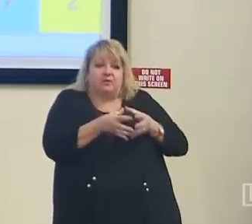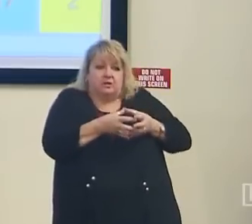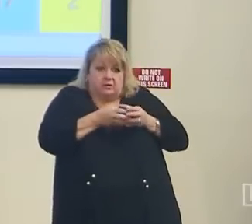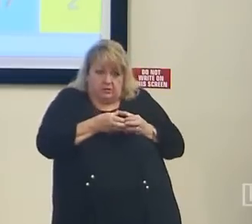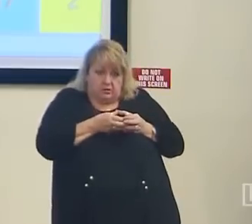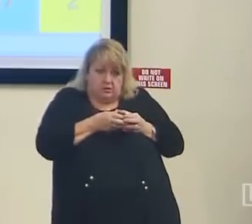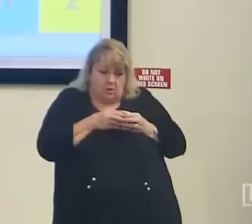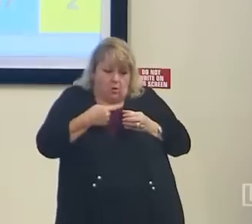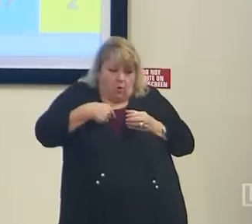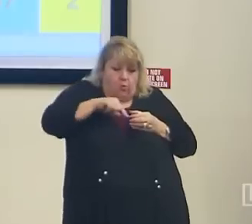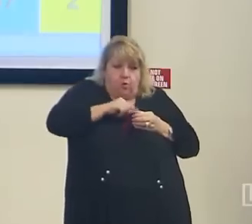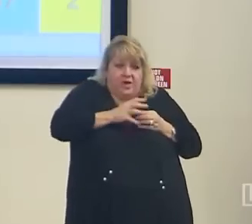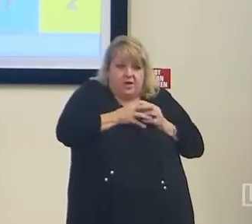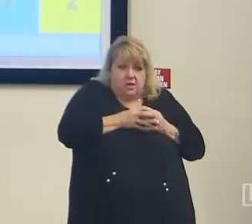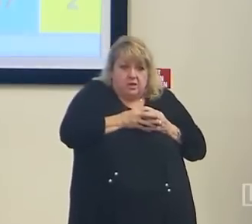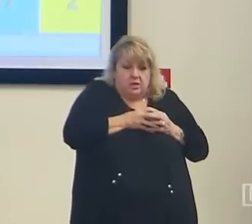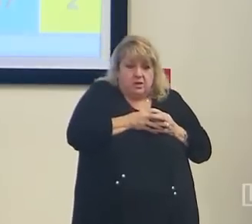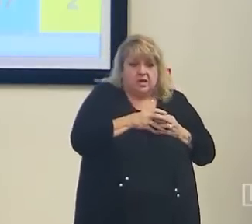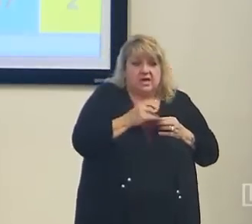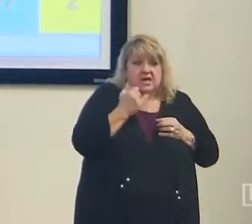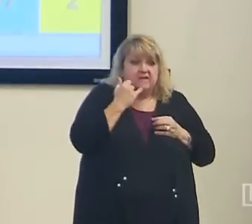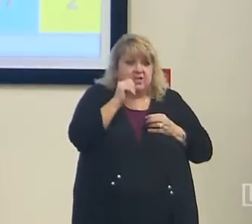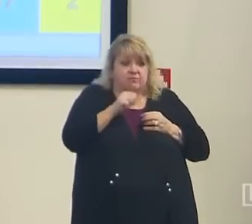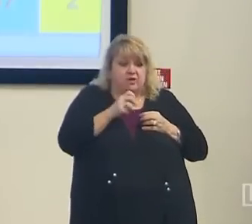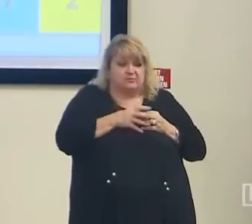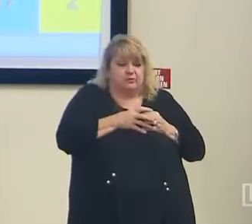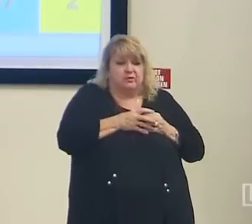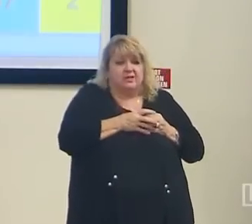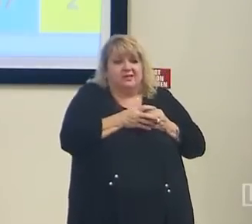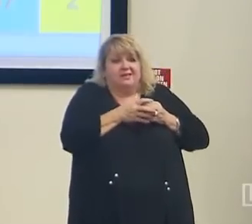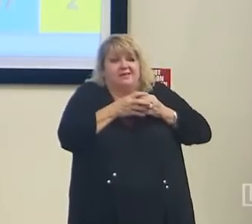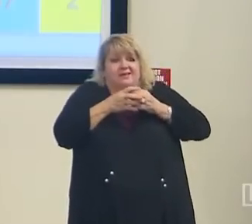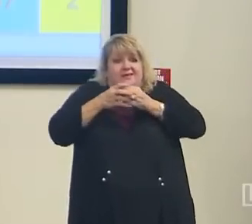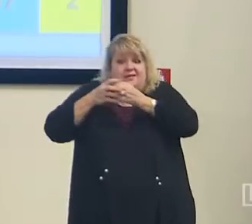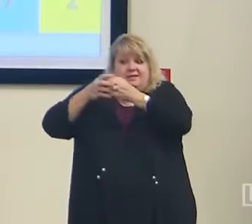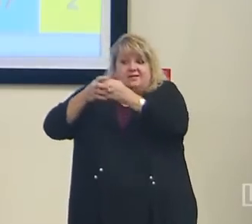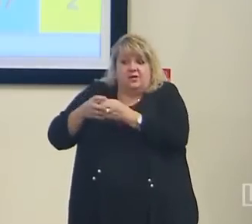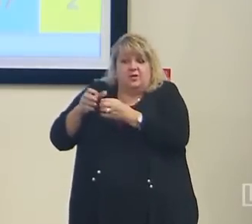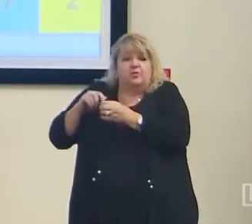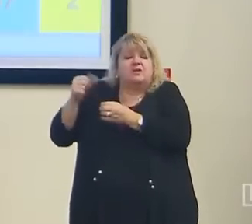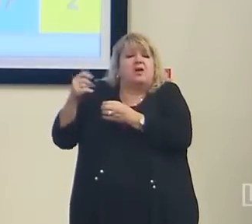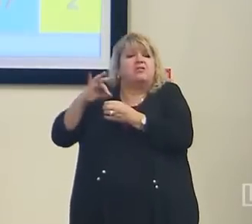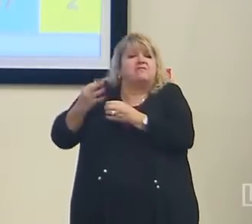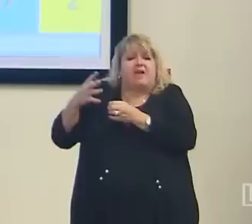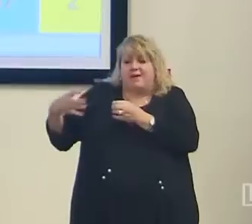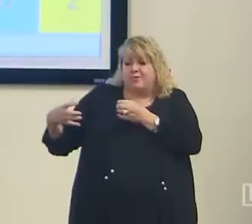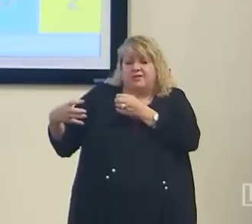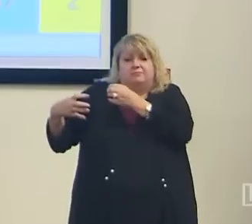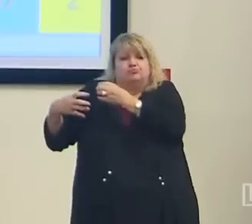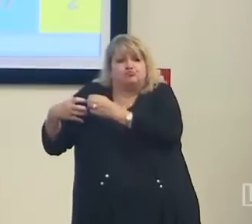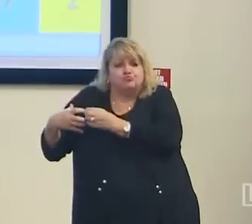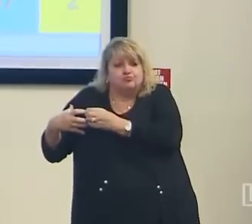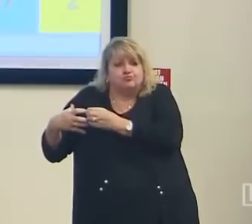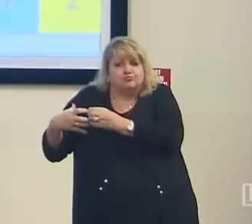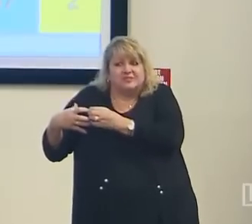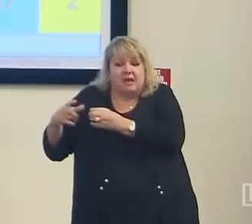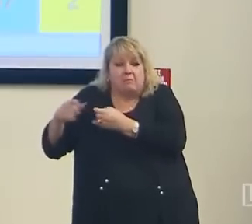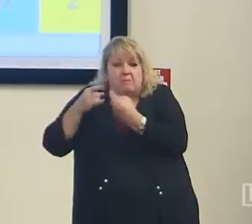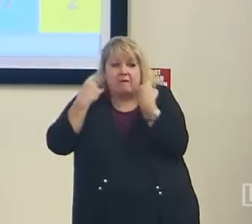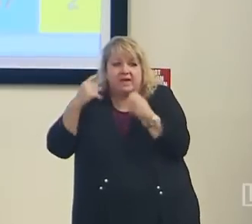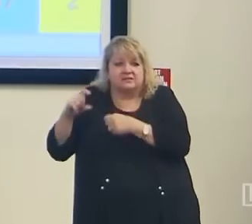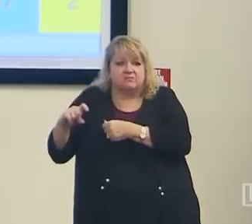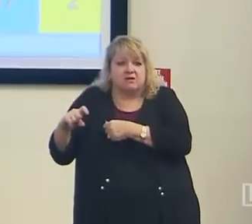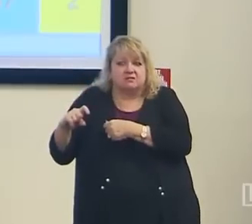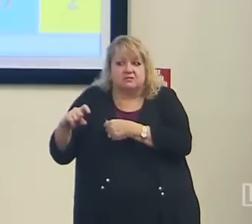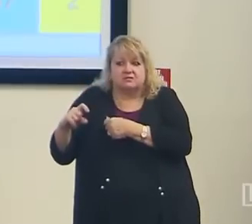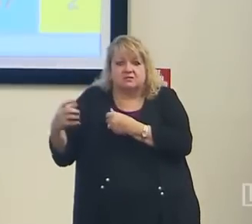as much as possible. And when not possible, masking and distancing. This has been a difficult week.